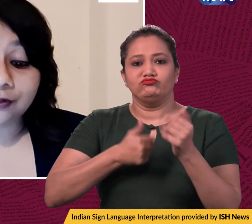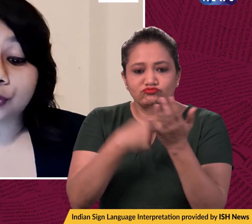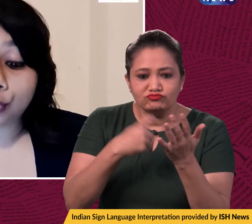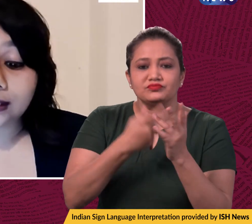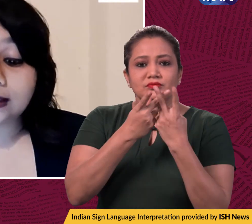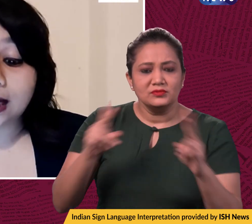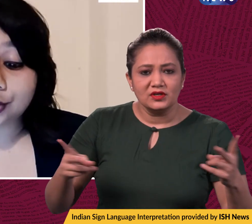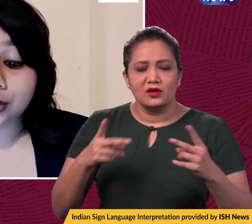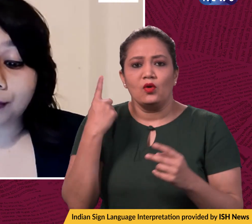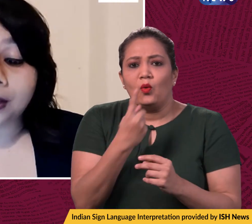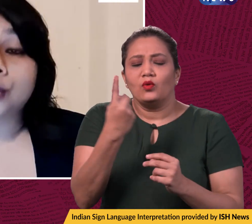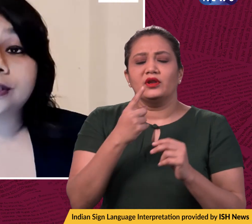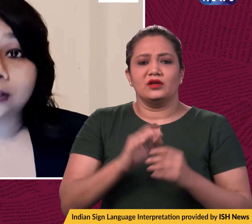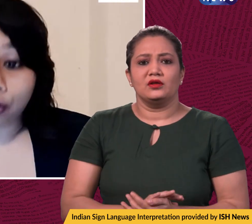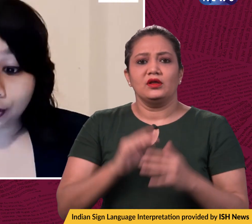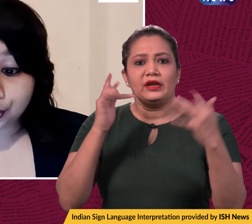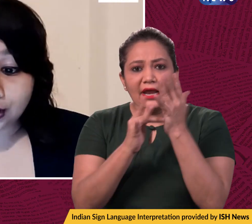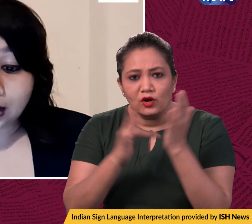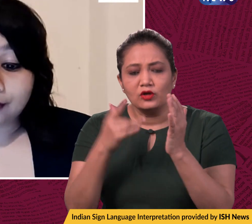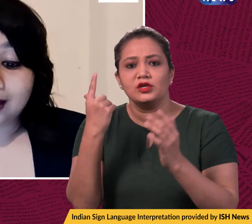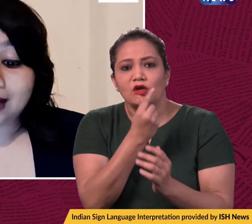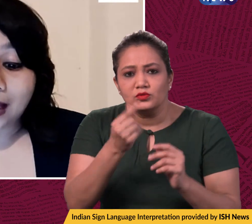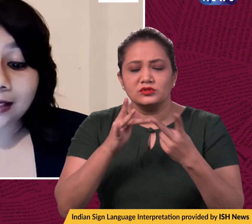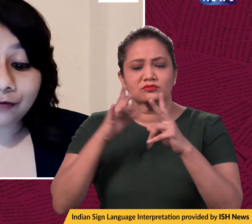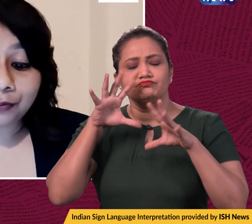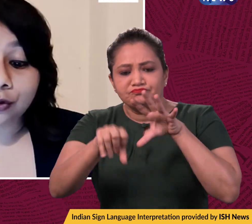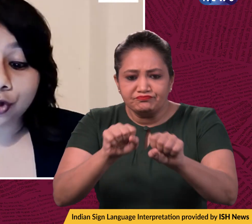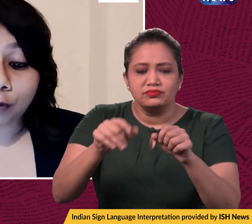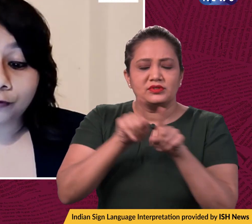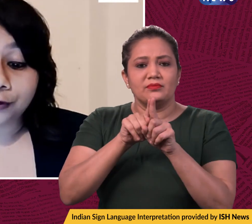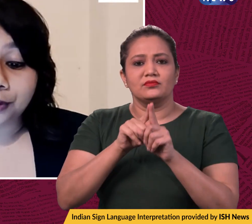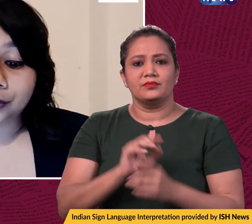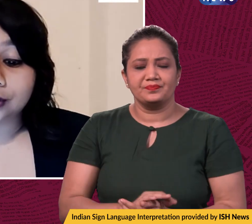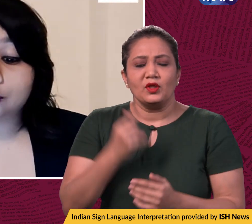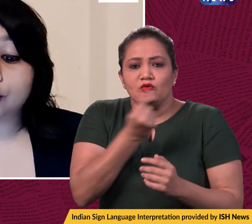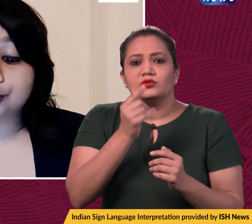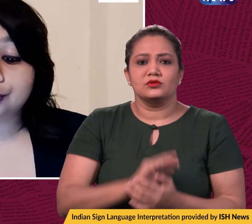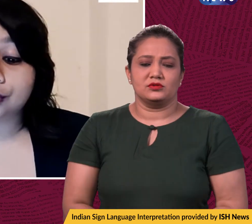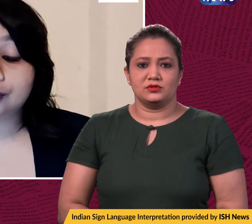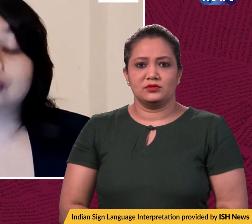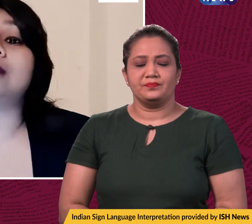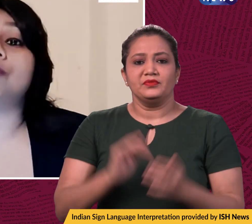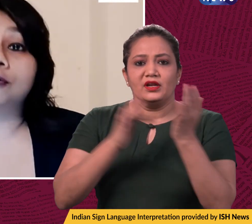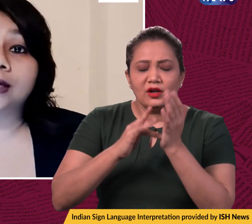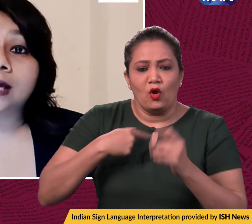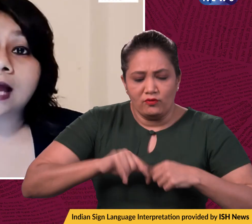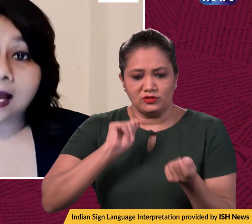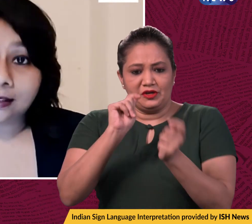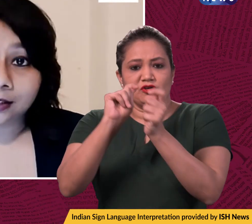is only catching up with technology. They can never be on top of it because the technology is constantly evolving and